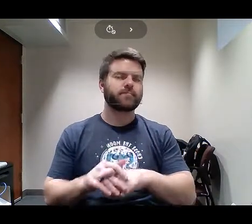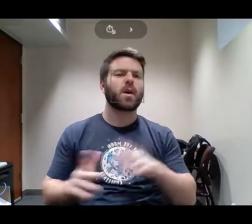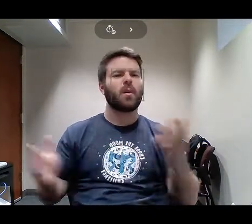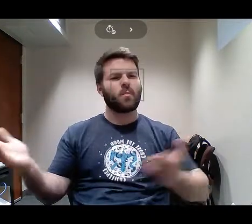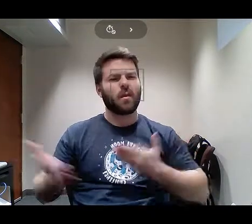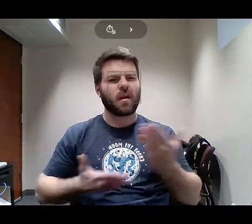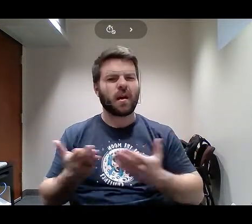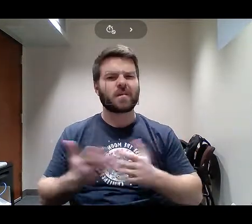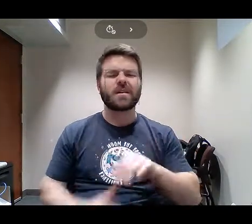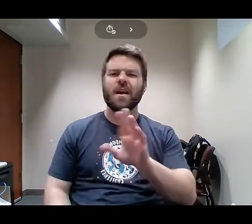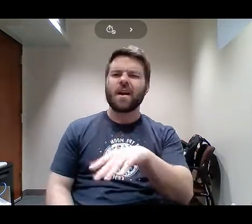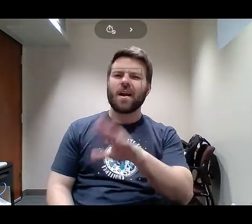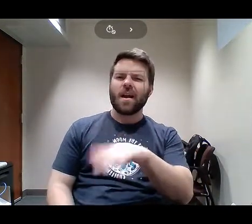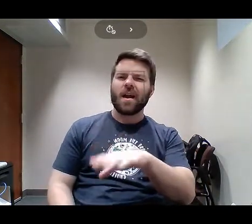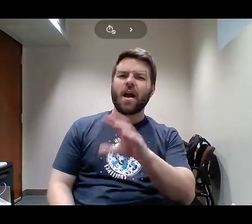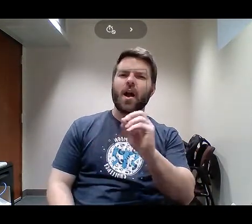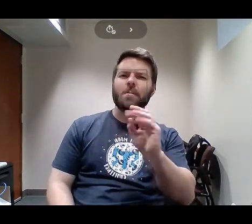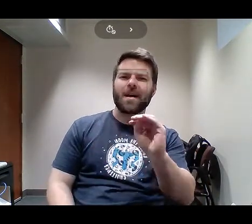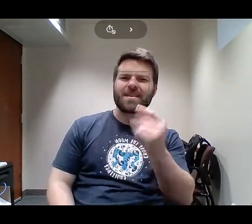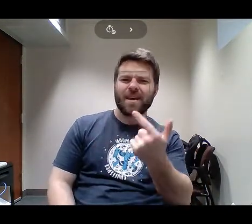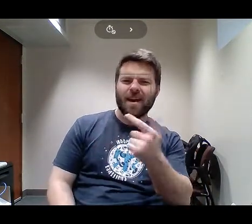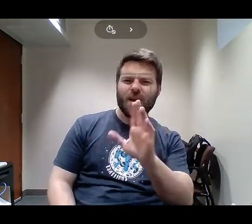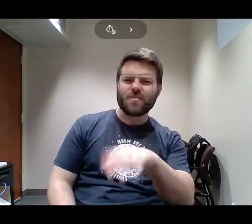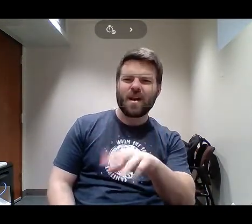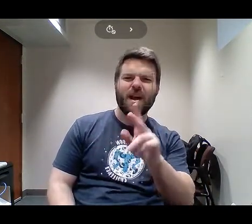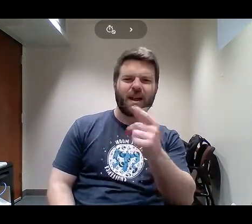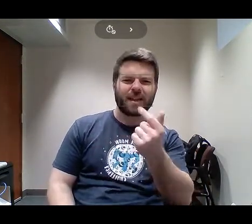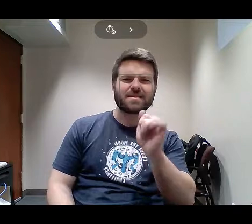God, that's Gail King, because a lot of people know Gail King is my BFF.